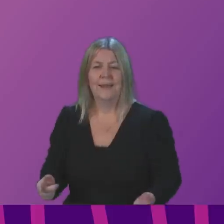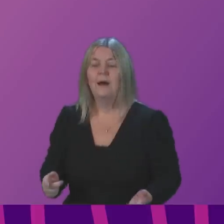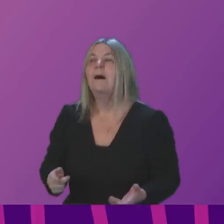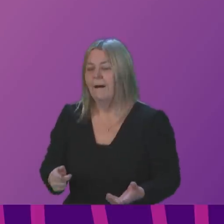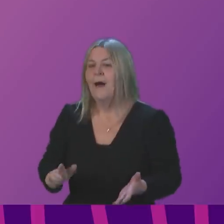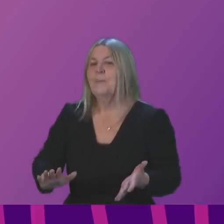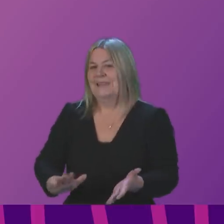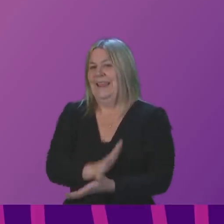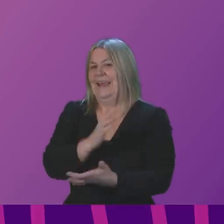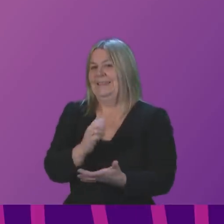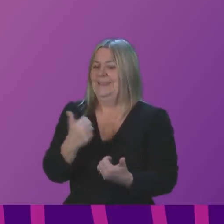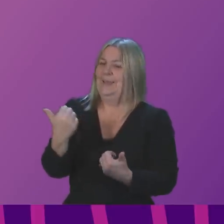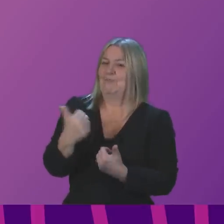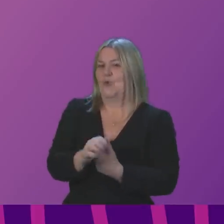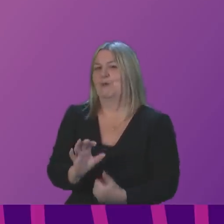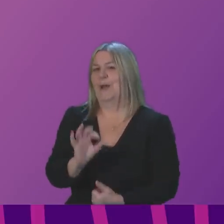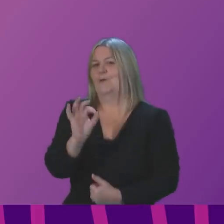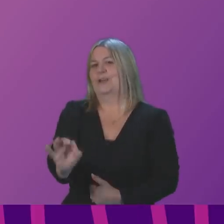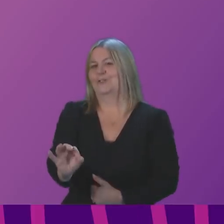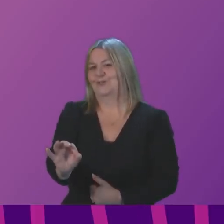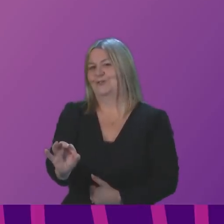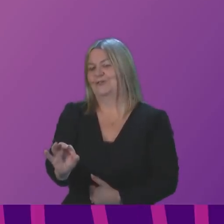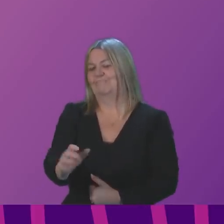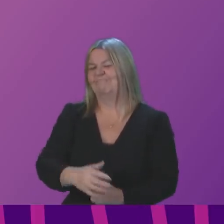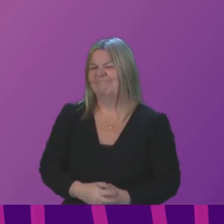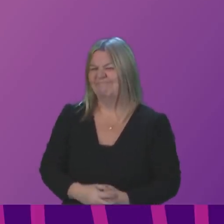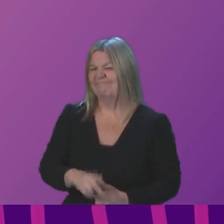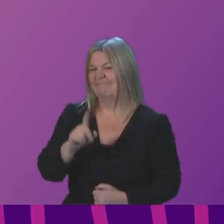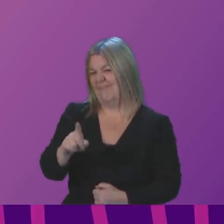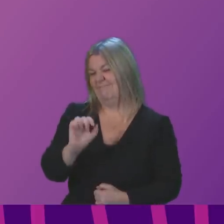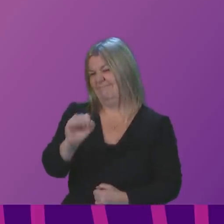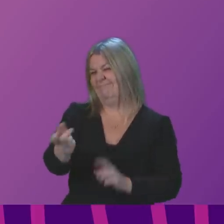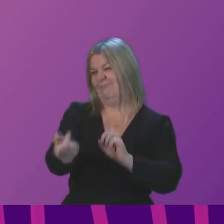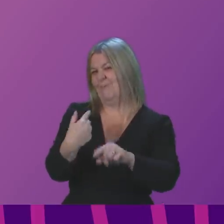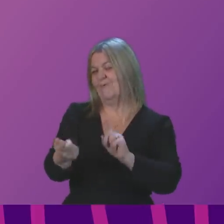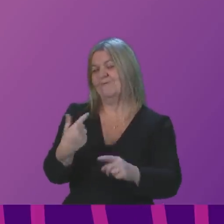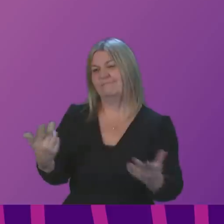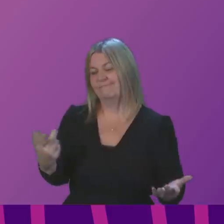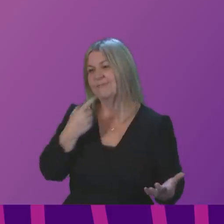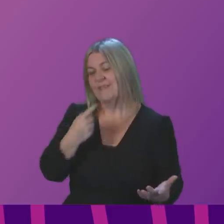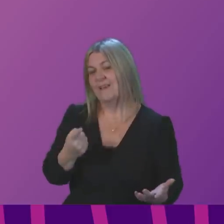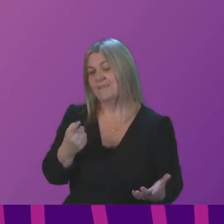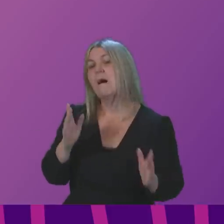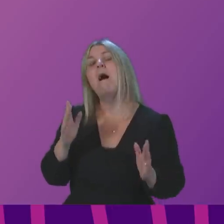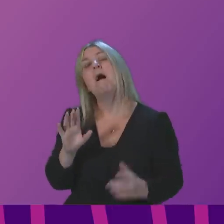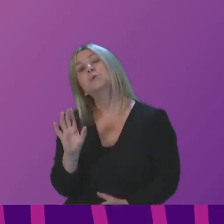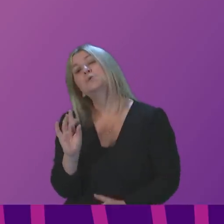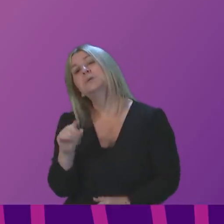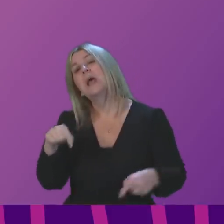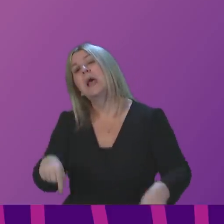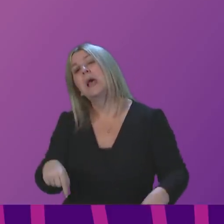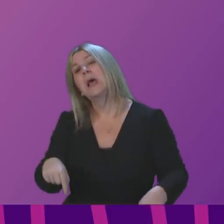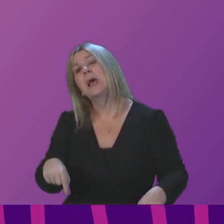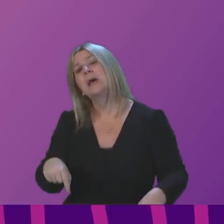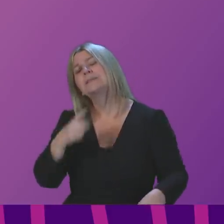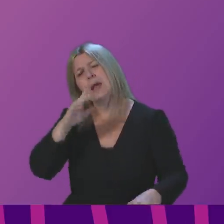are appropriate to the First Minister. But what we have heard from every single one of her answers is that she stood here on Tuesday and told people,